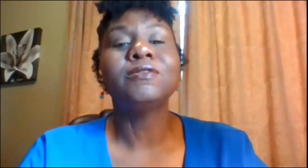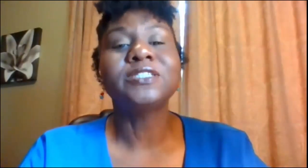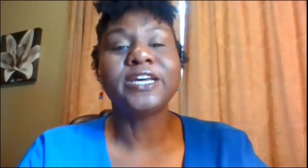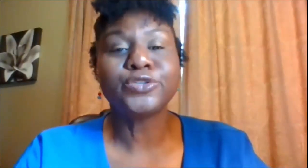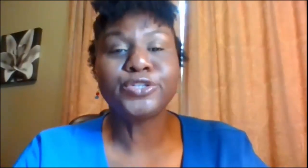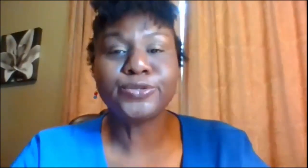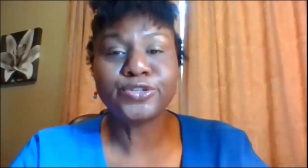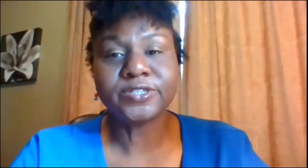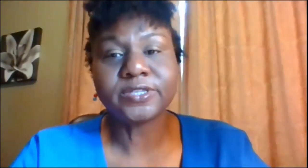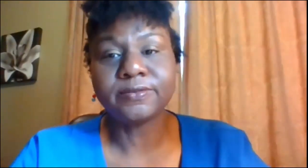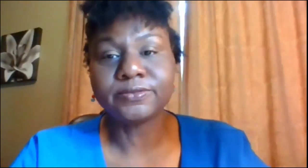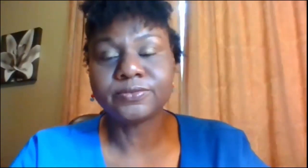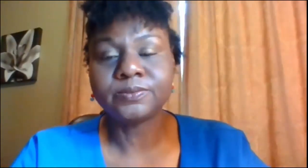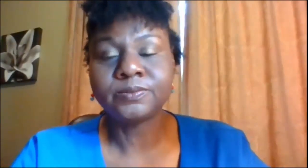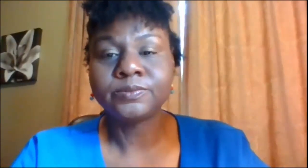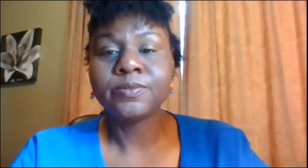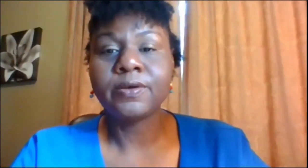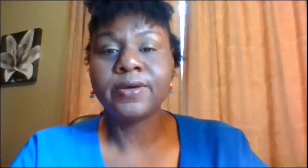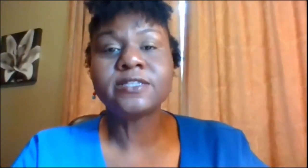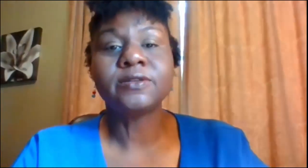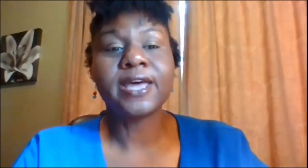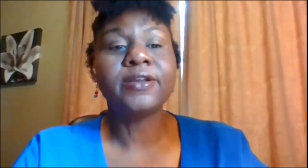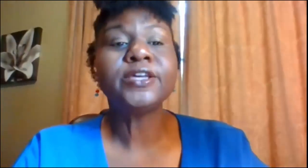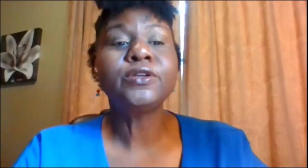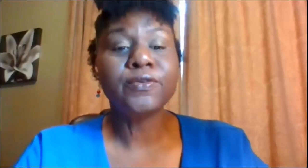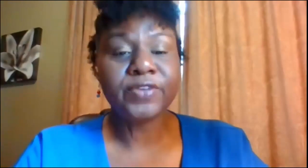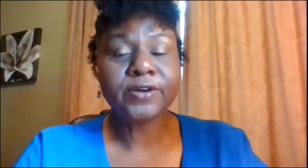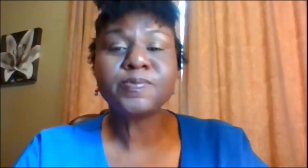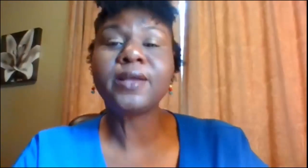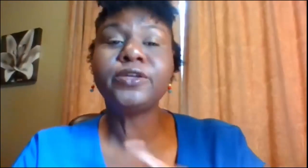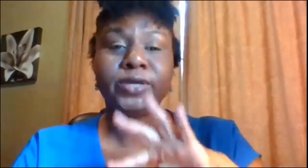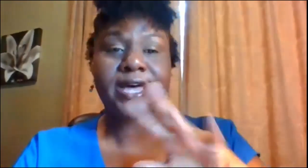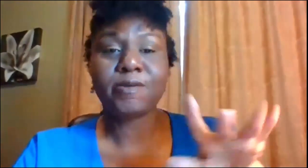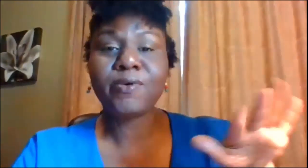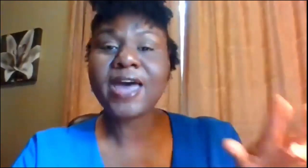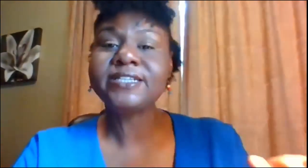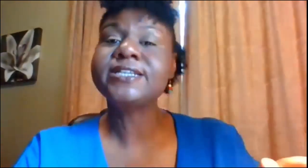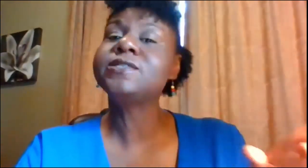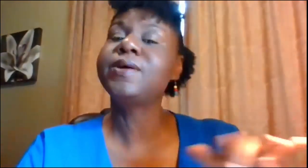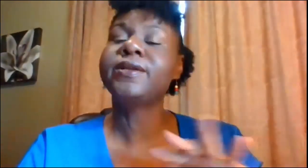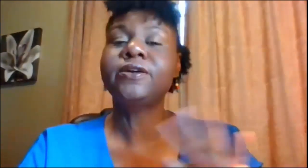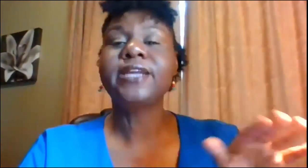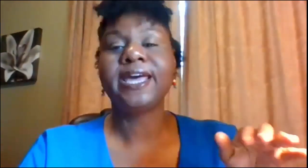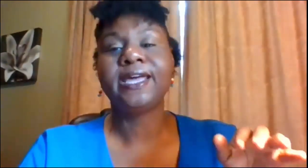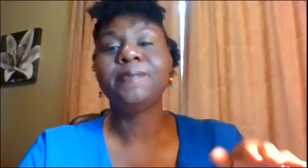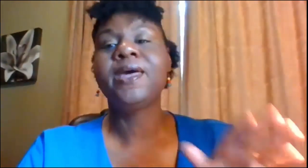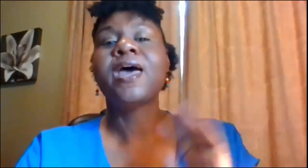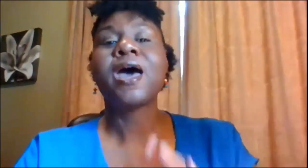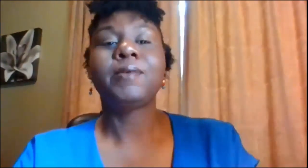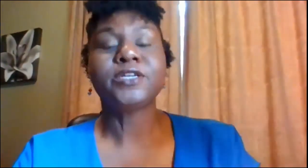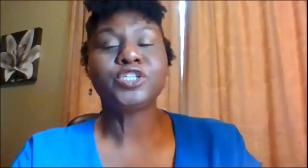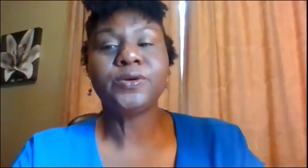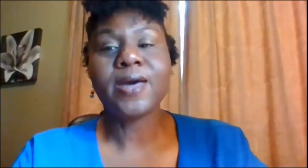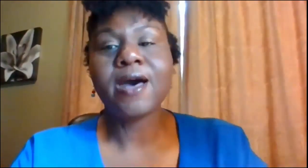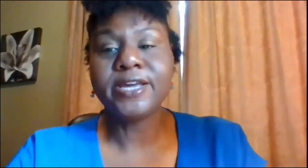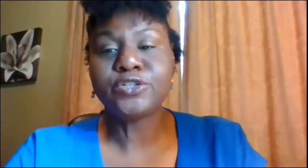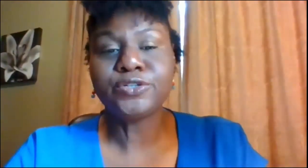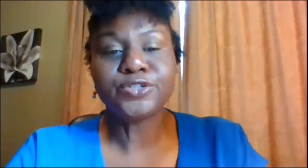to introduce yourself okay so now that you know fingerspelling you can kind of practice spelling your name I'm going to show you how to introduce